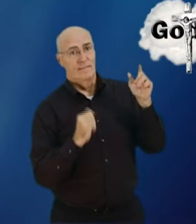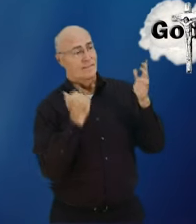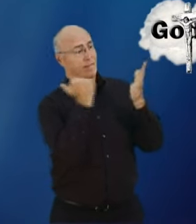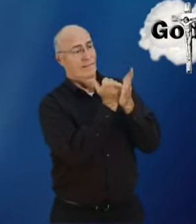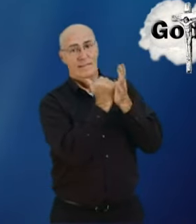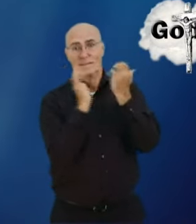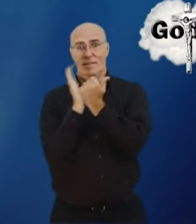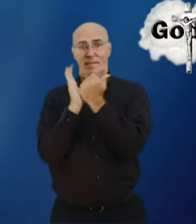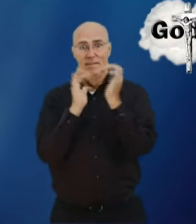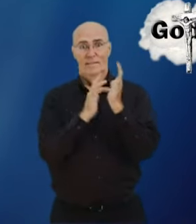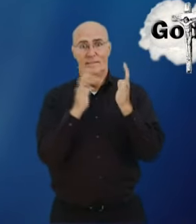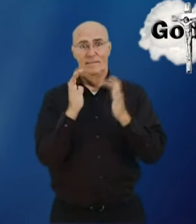God in heaven